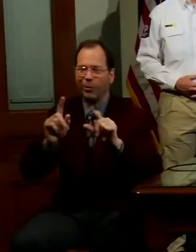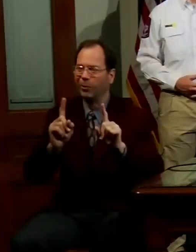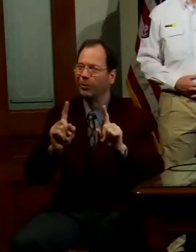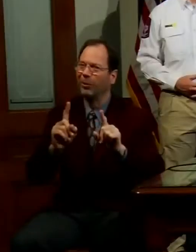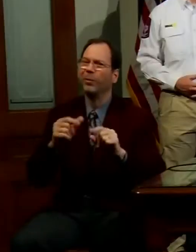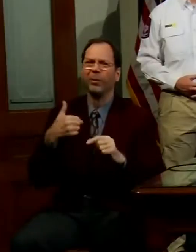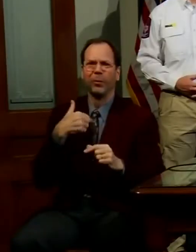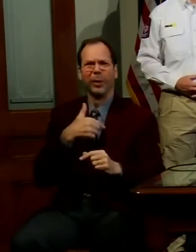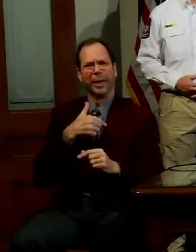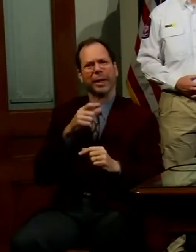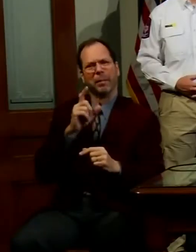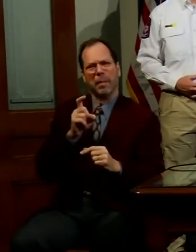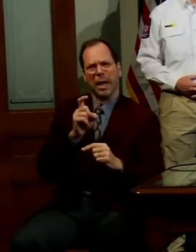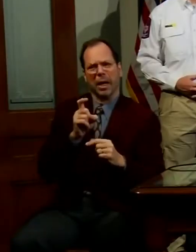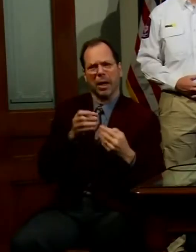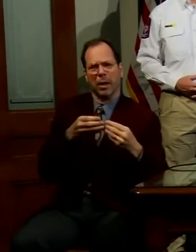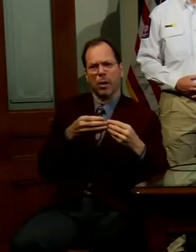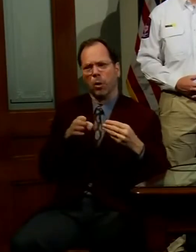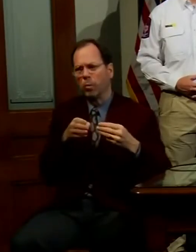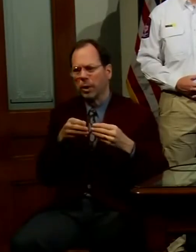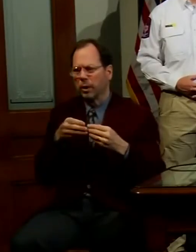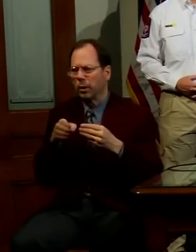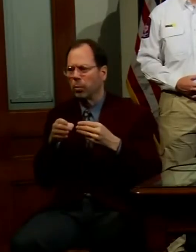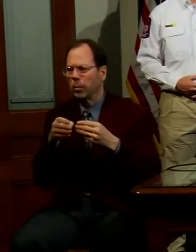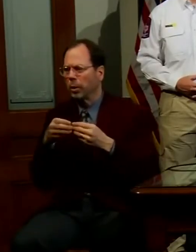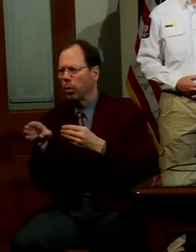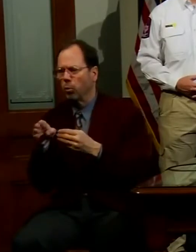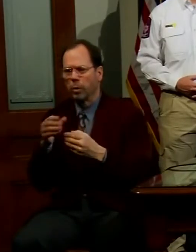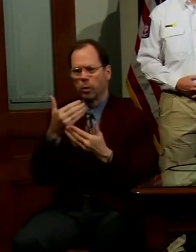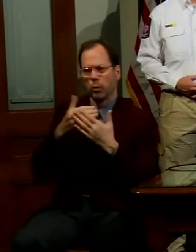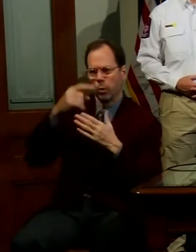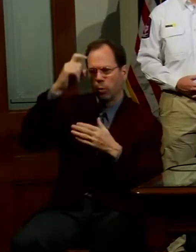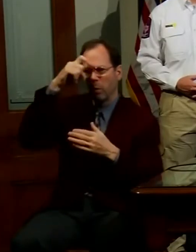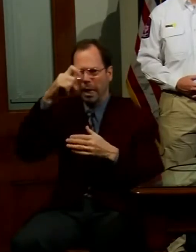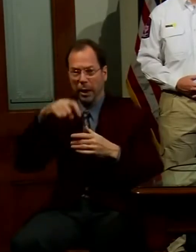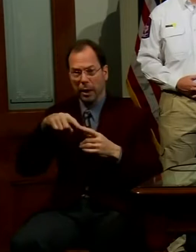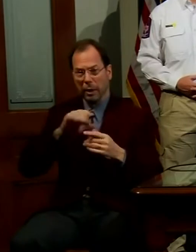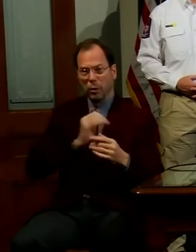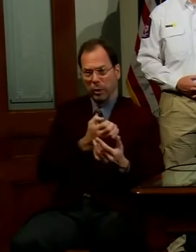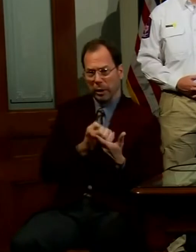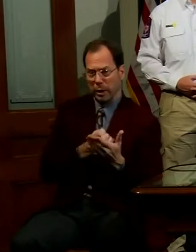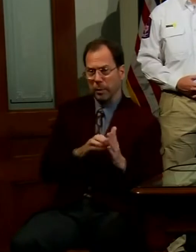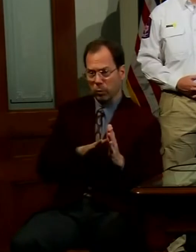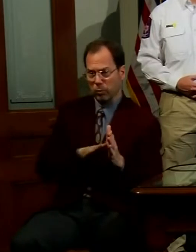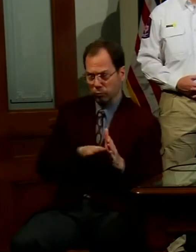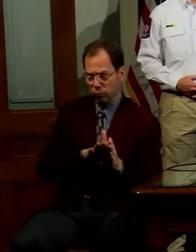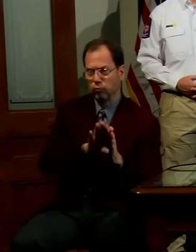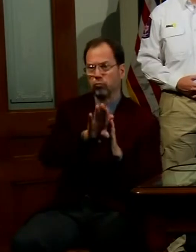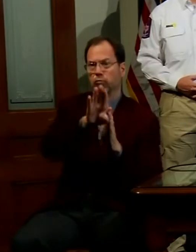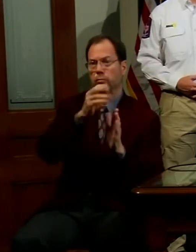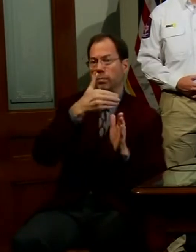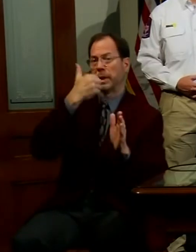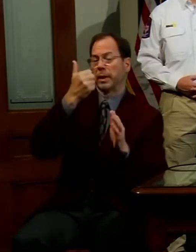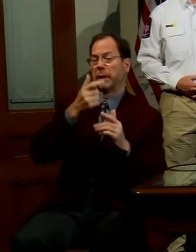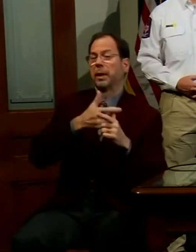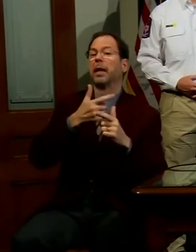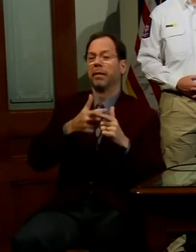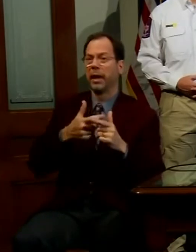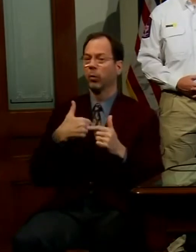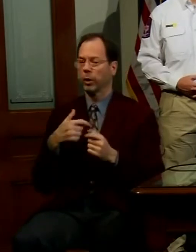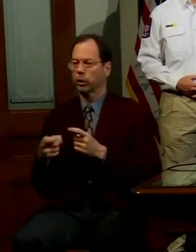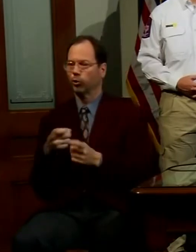We must reopen in a way in which we are able to stimulate the economy while at the very same time ensuring that we contain